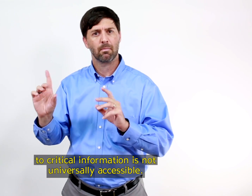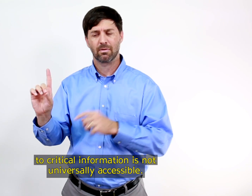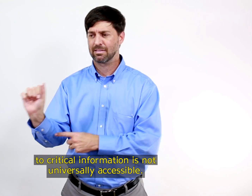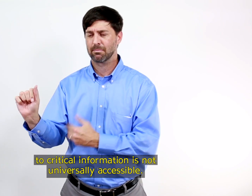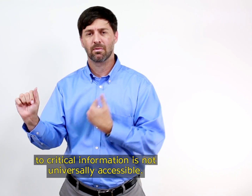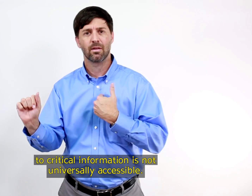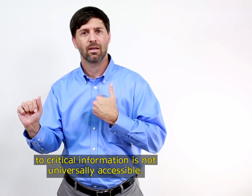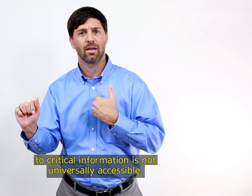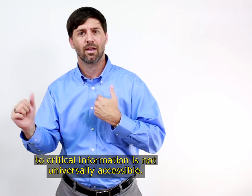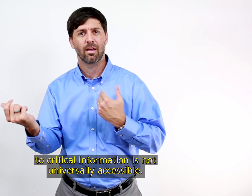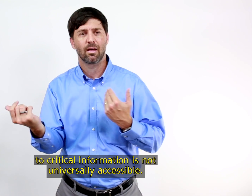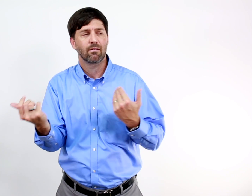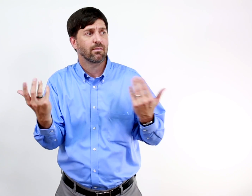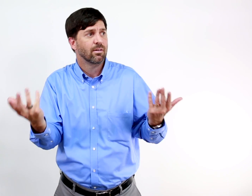universally accessible.